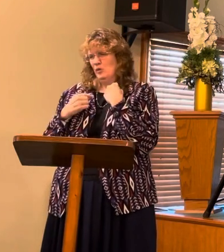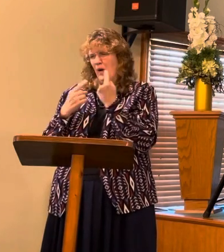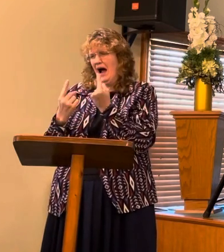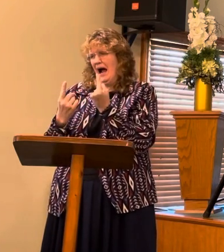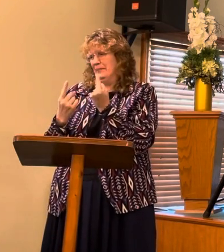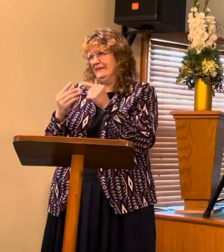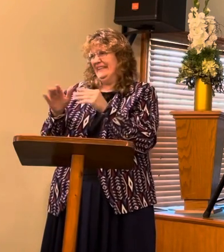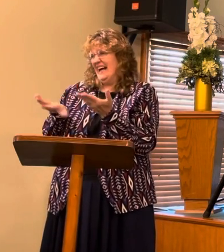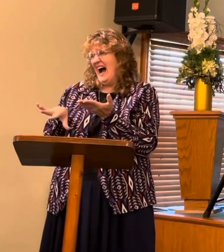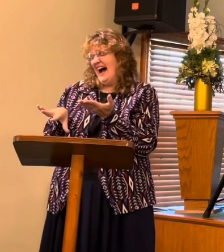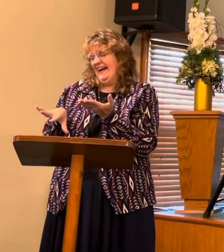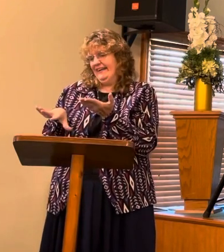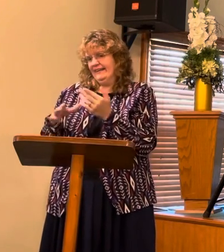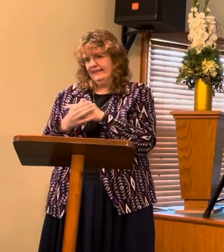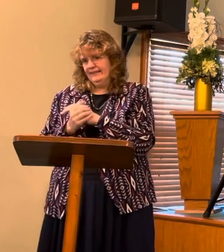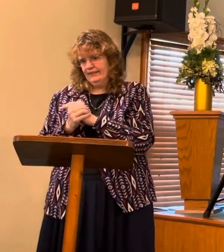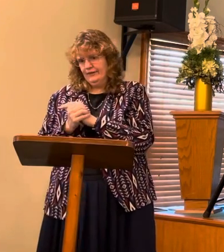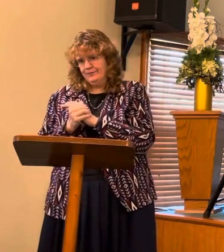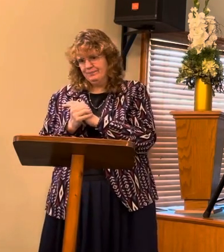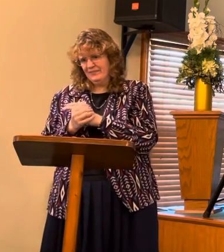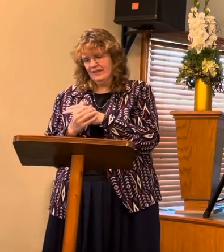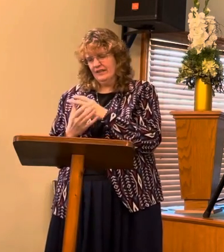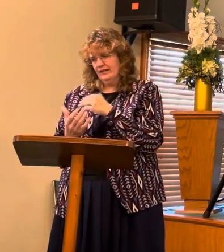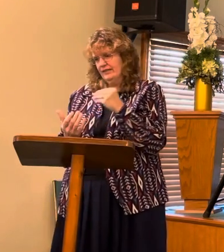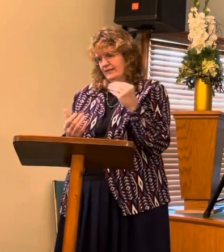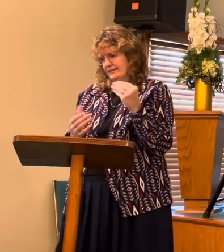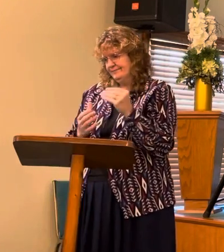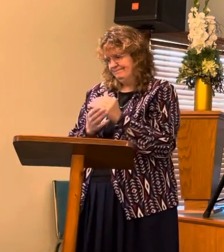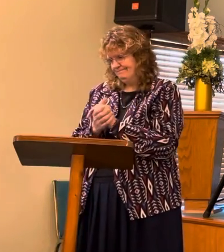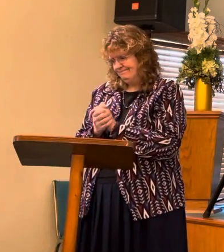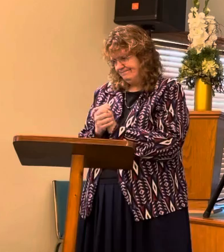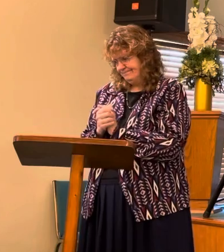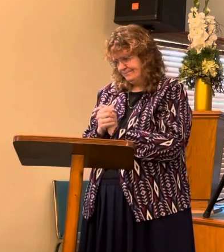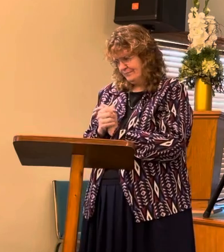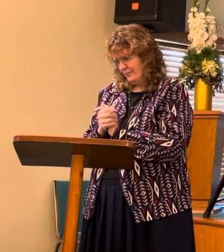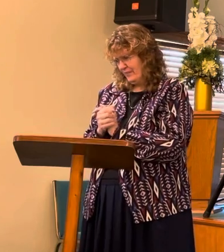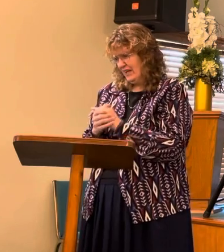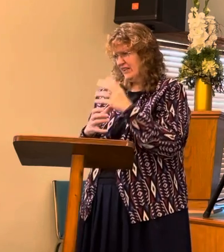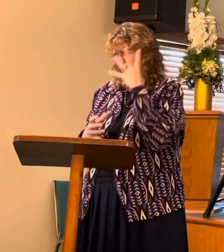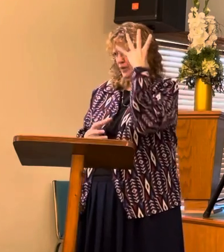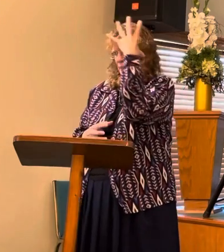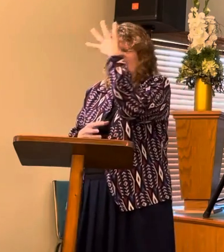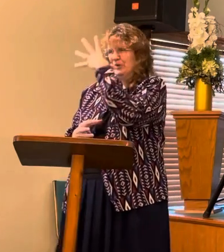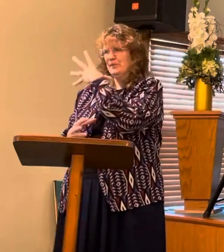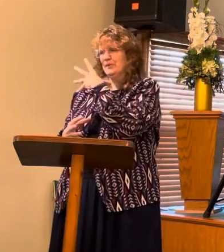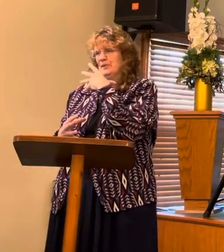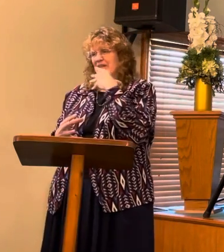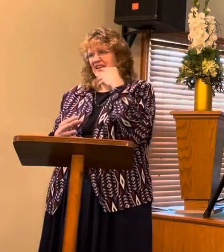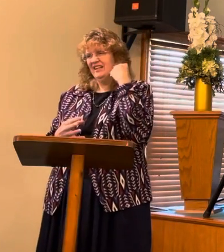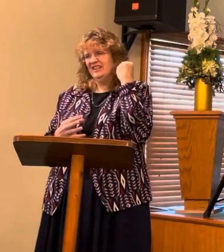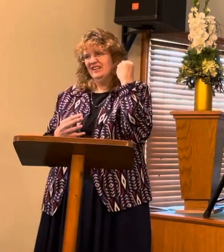and their beauty is decay,